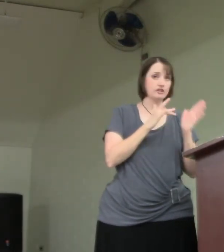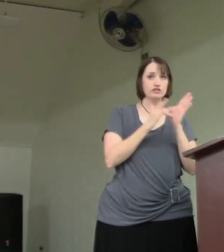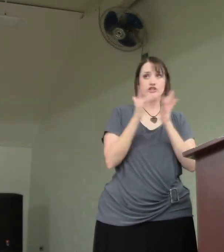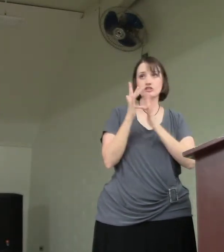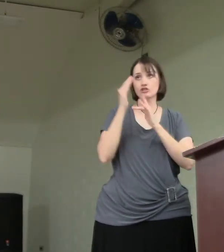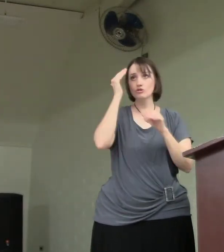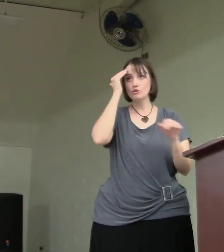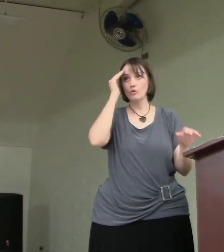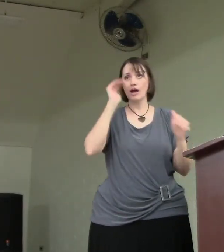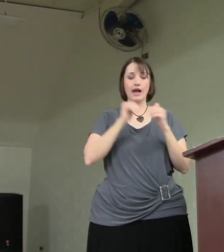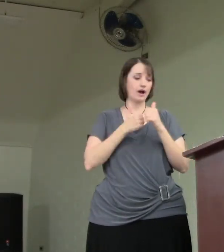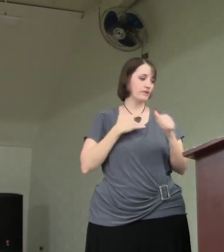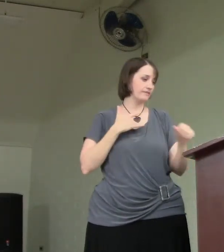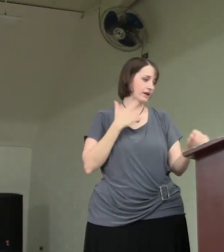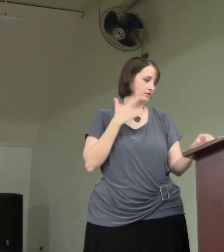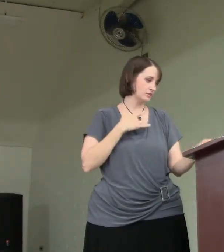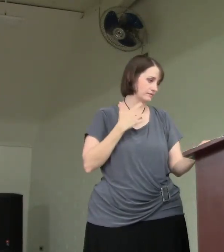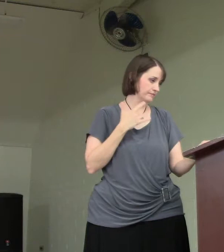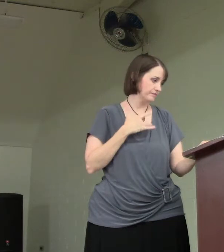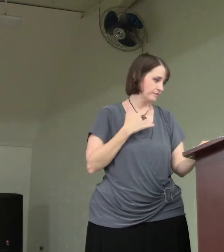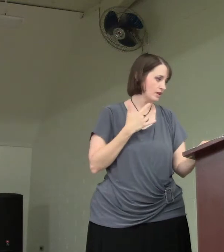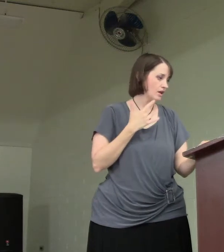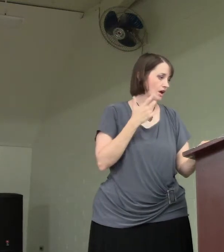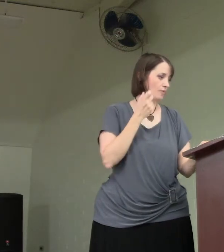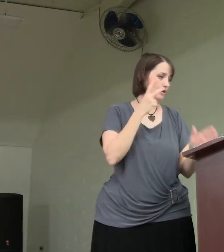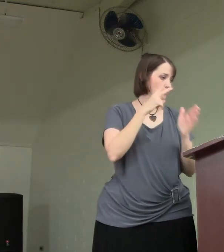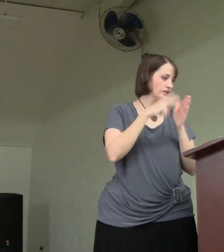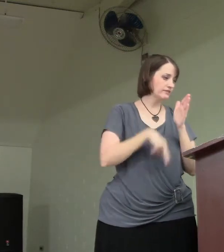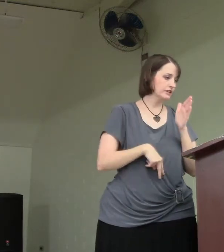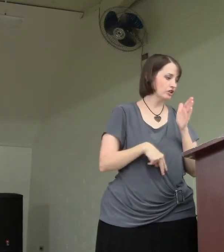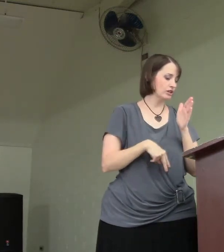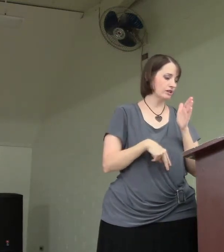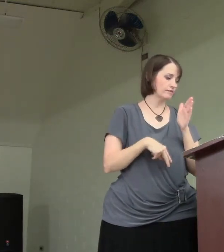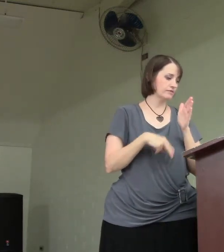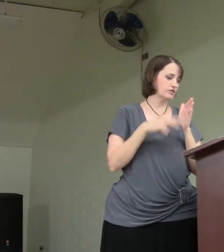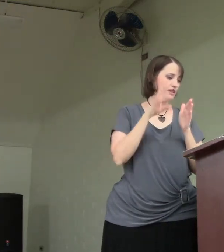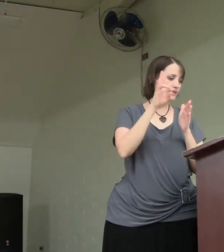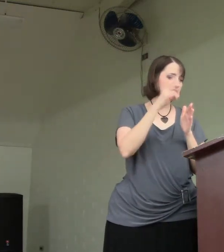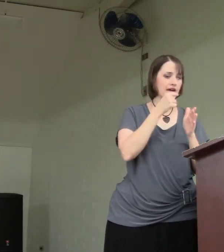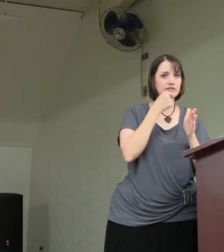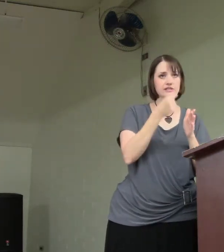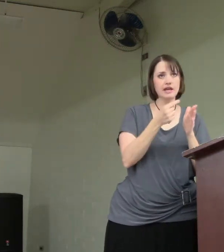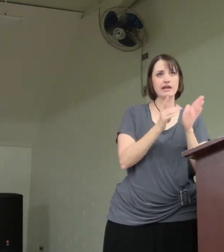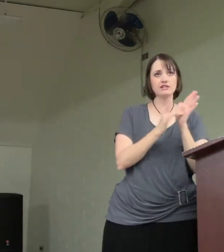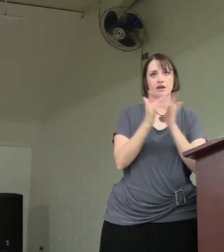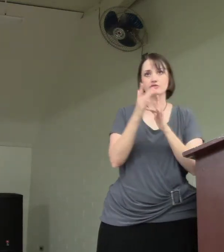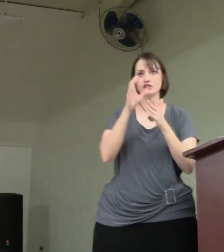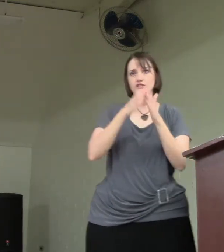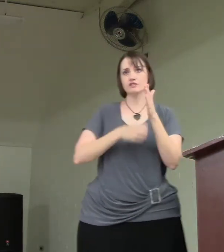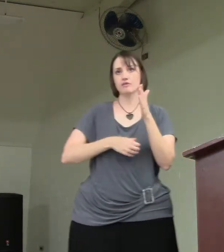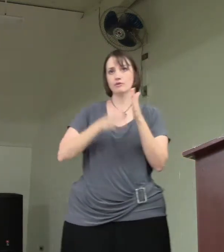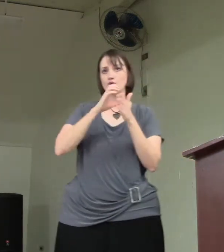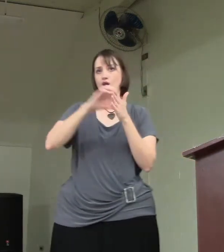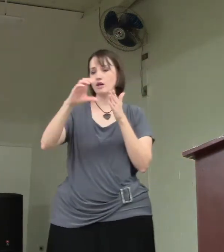Jesus knew how he felt. I want to briefly look just at the seven sayings of Jesus from the cross.